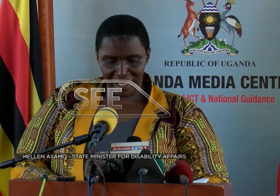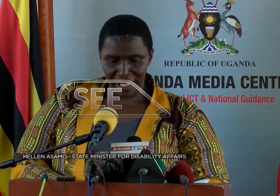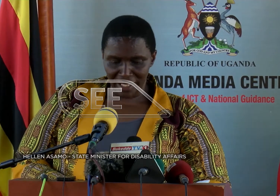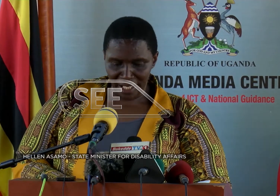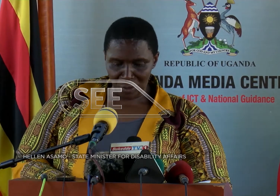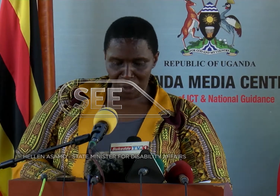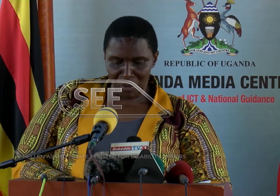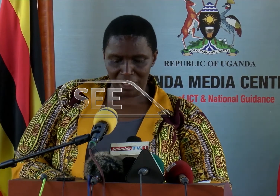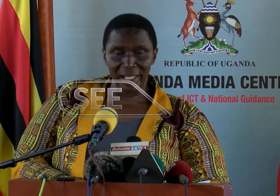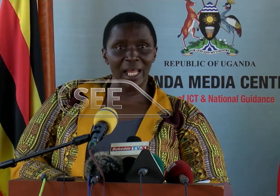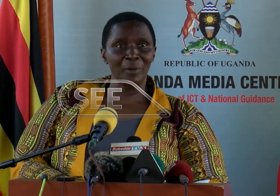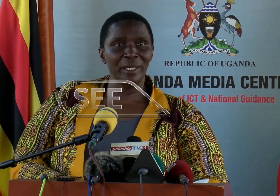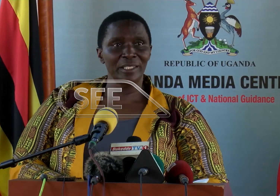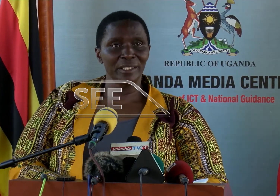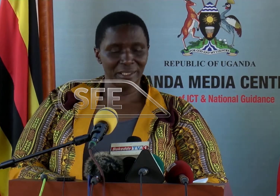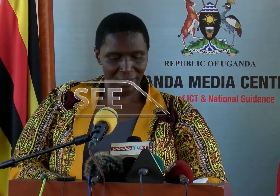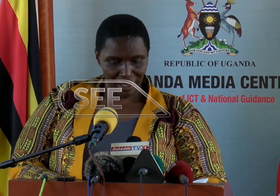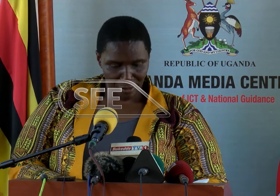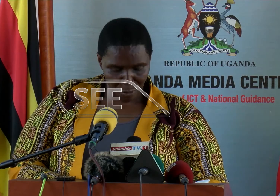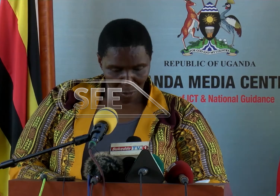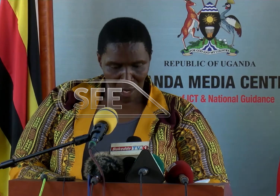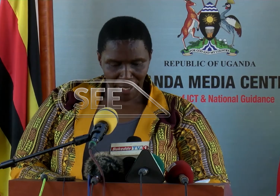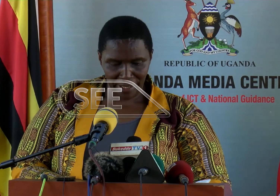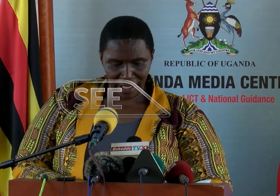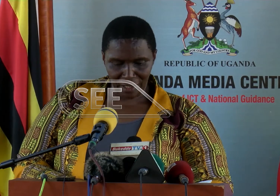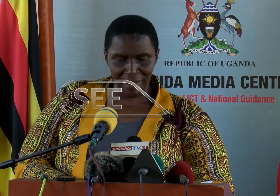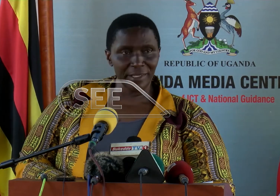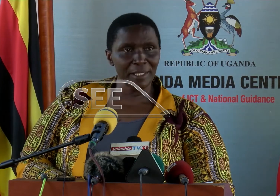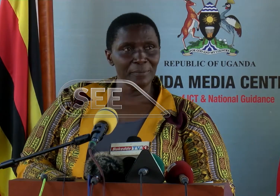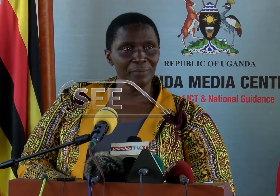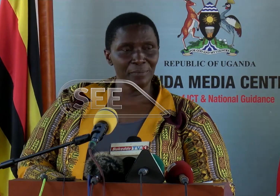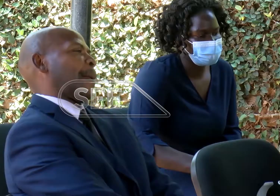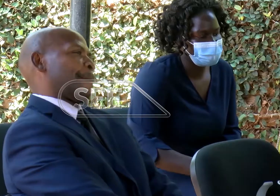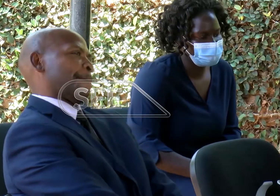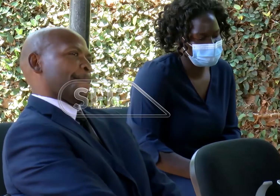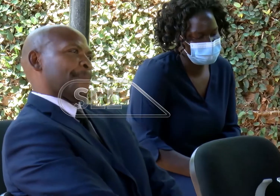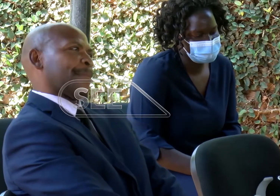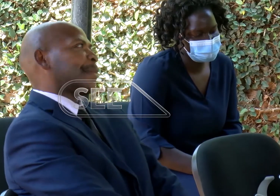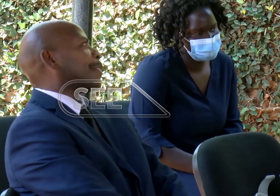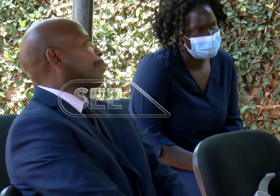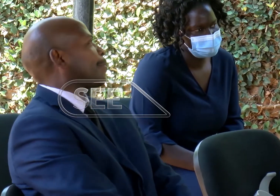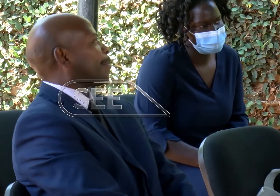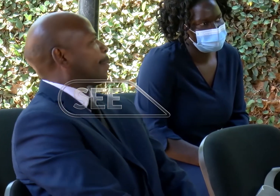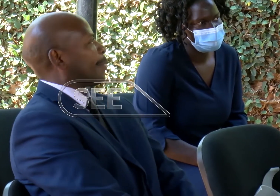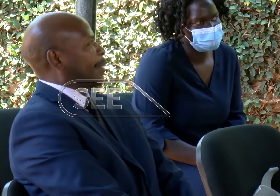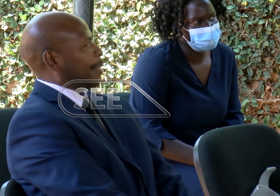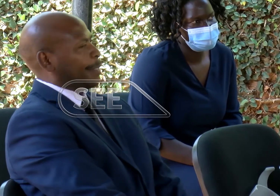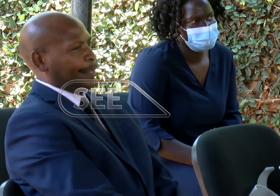that there is a need to promote sign language through awareness raising. Alex Ndesi, the Deaf representative in parliament,